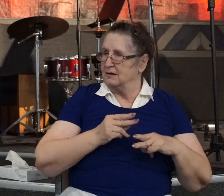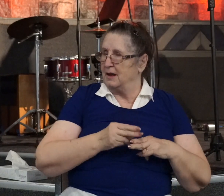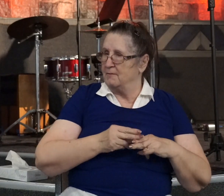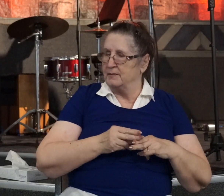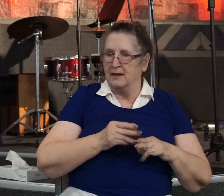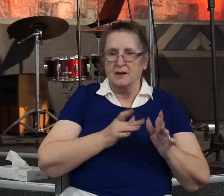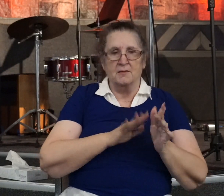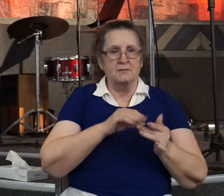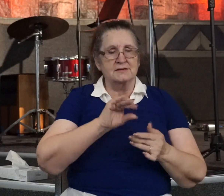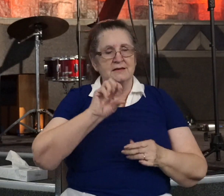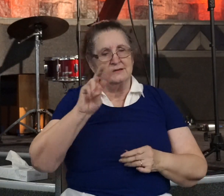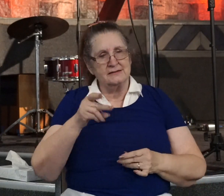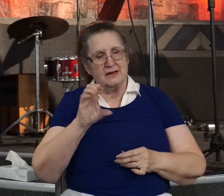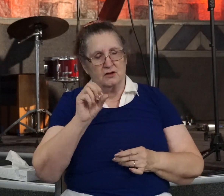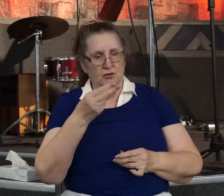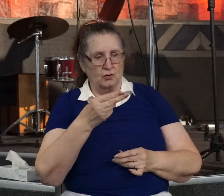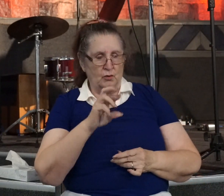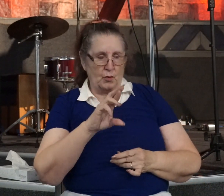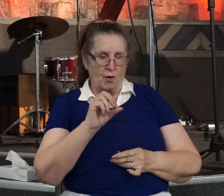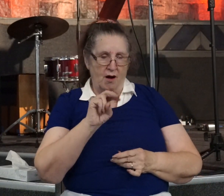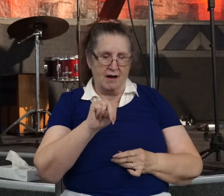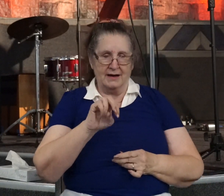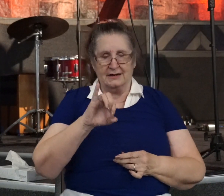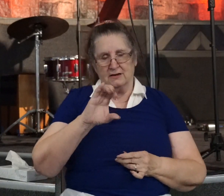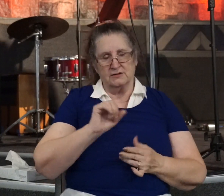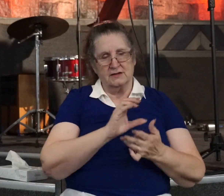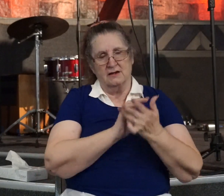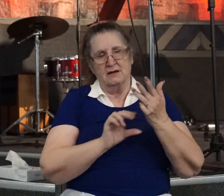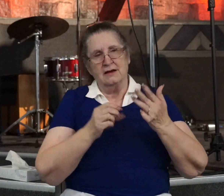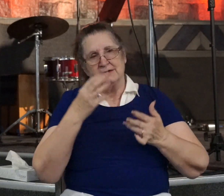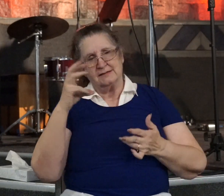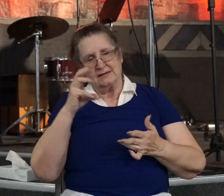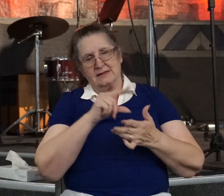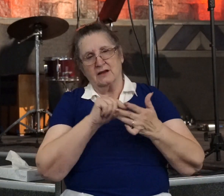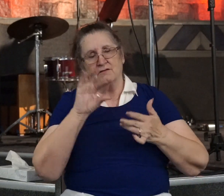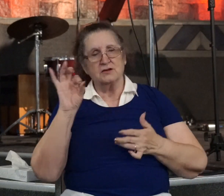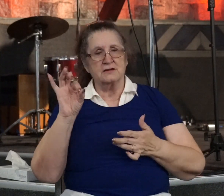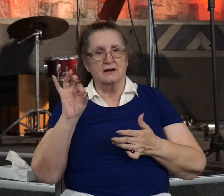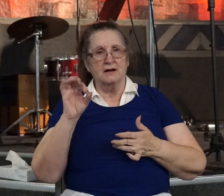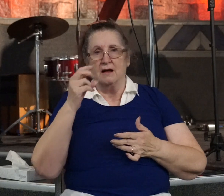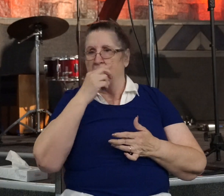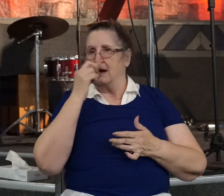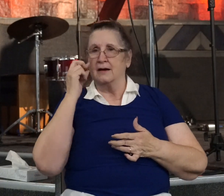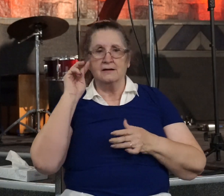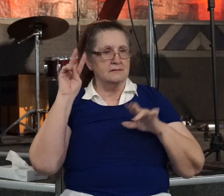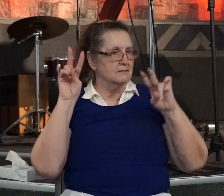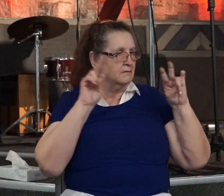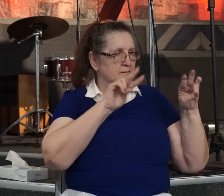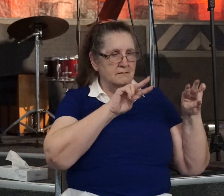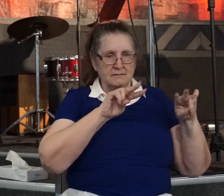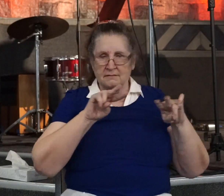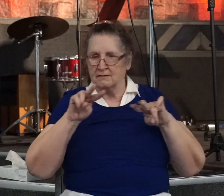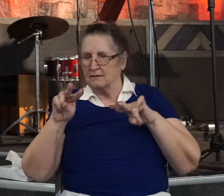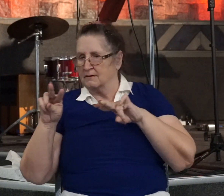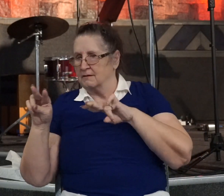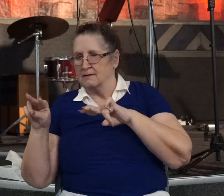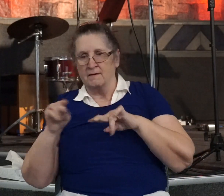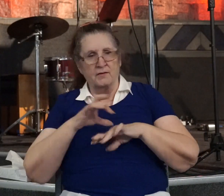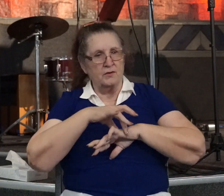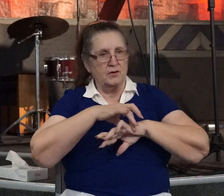Chronicles, chapter 16, verse 9, that the eyes of the Lord come to and fro throughout the whole earth to show himself